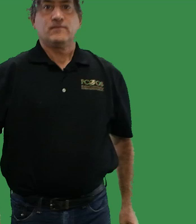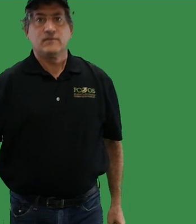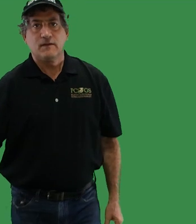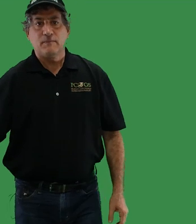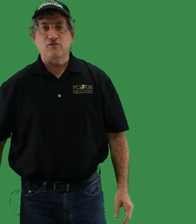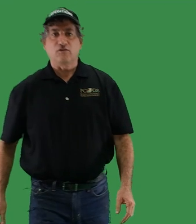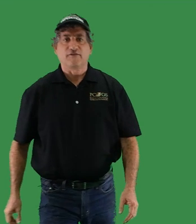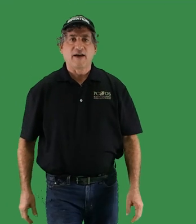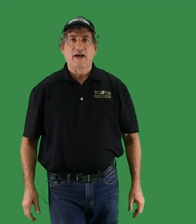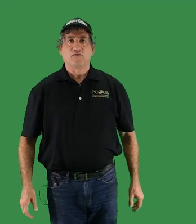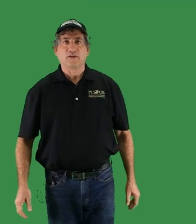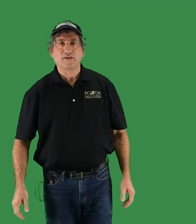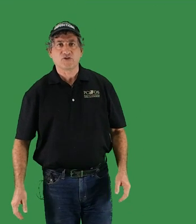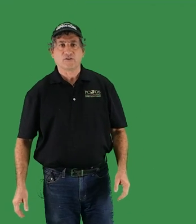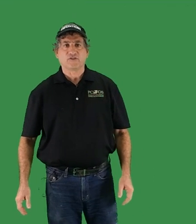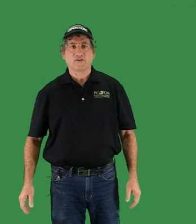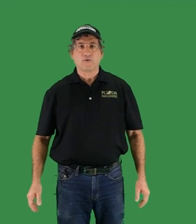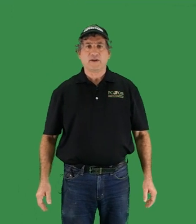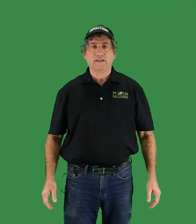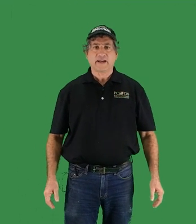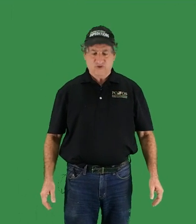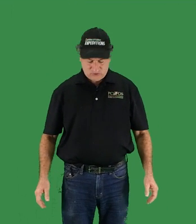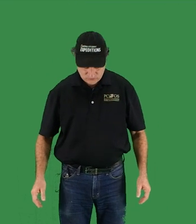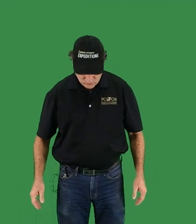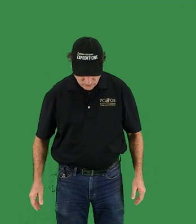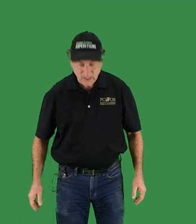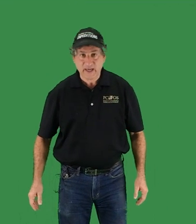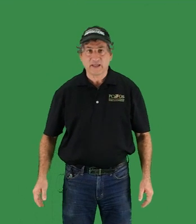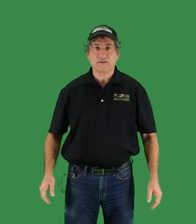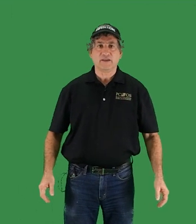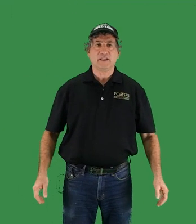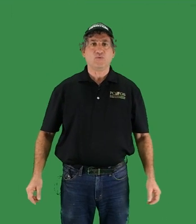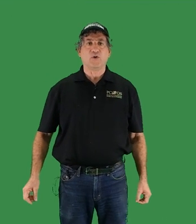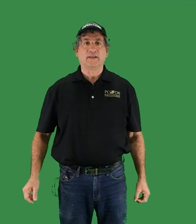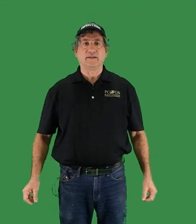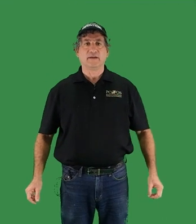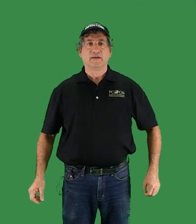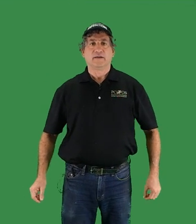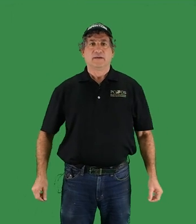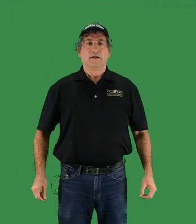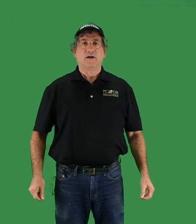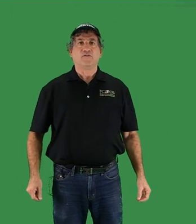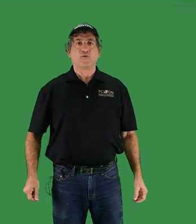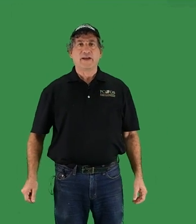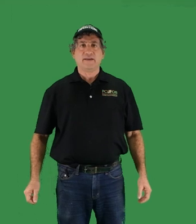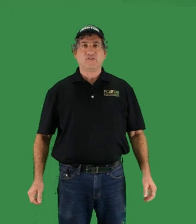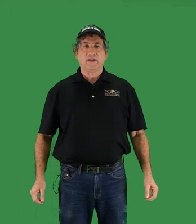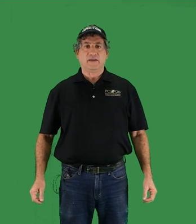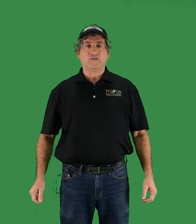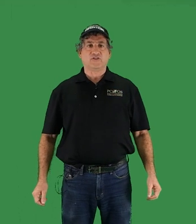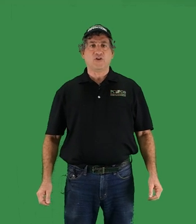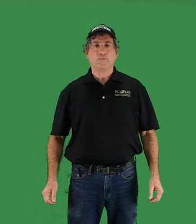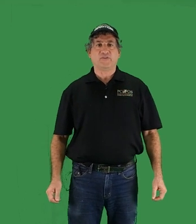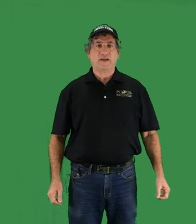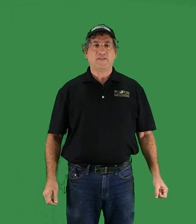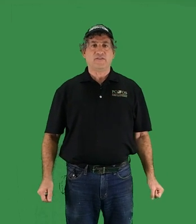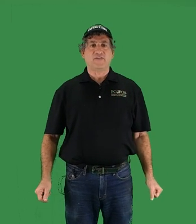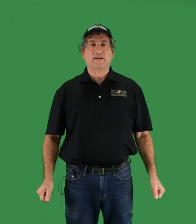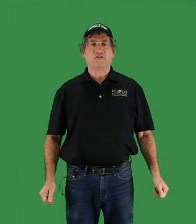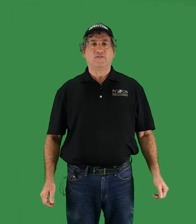Module 5, Relational Summary Lecture, GNE1, of Grades and Slopes and the Effects of